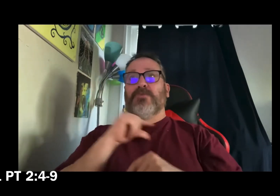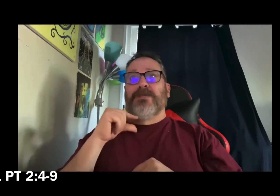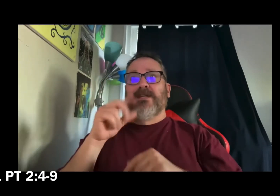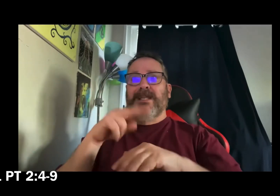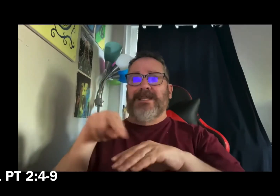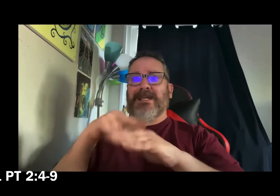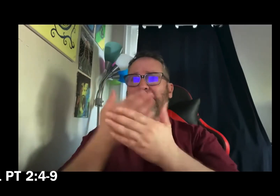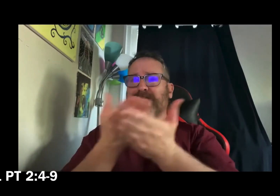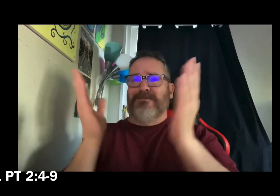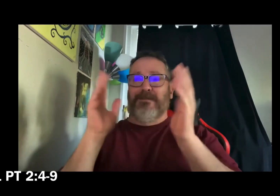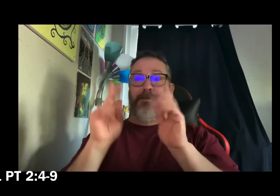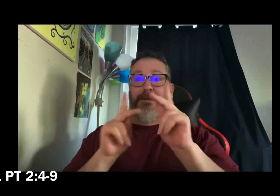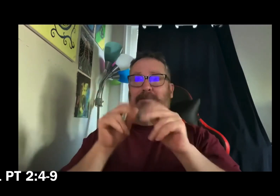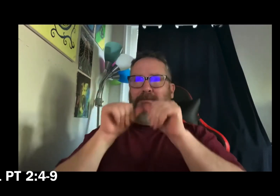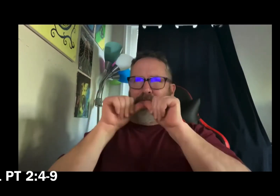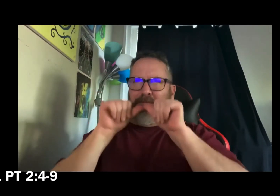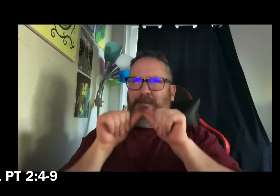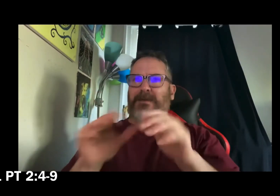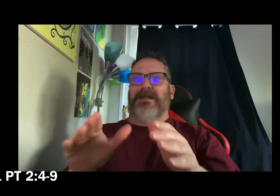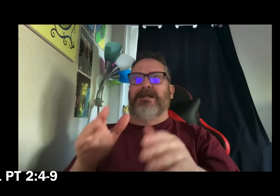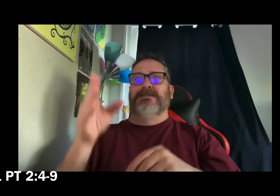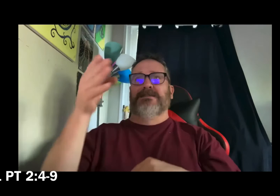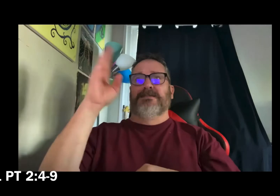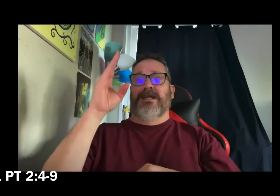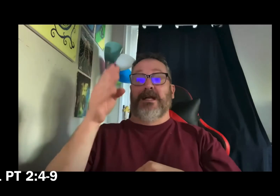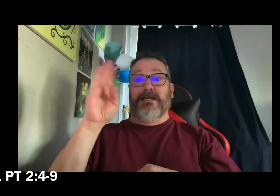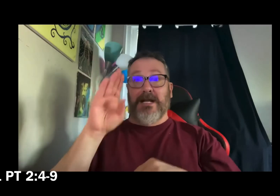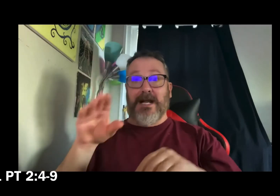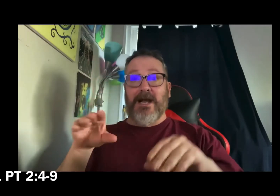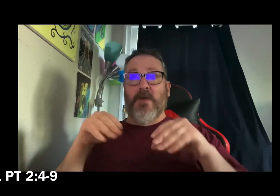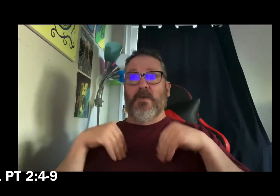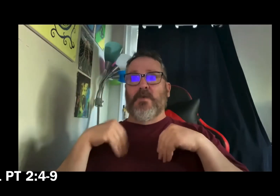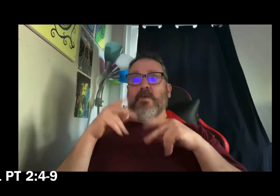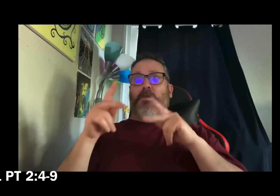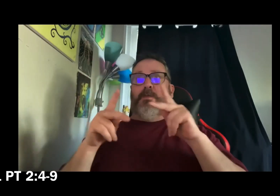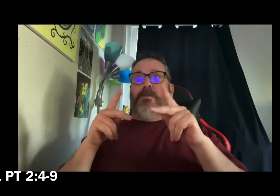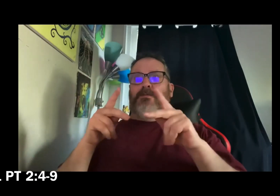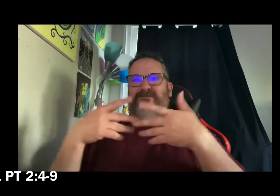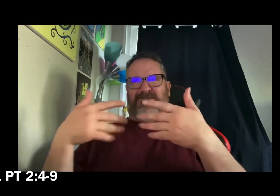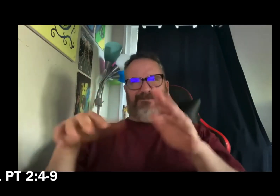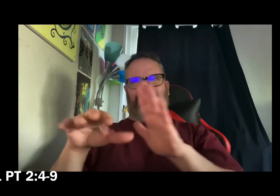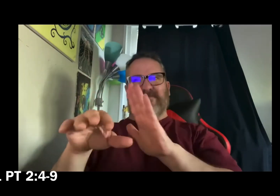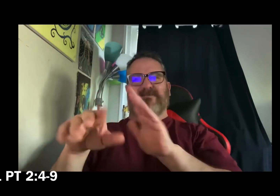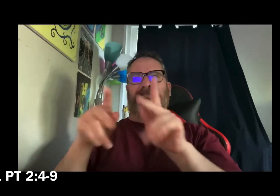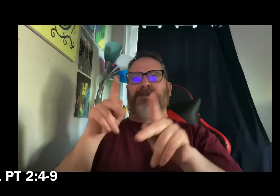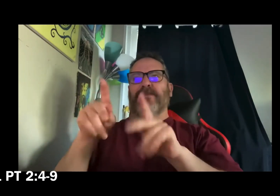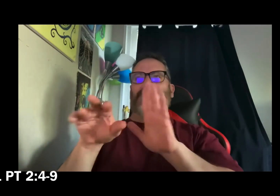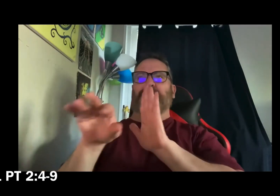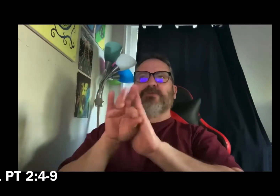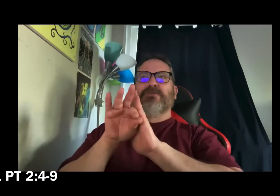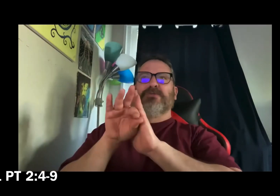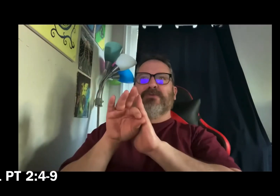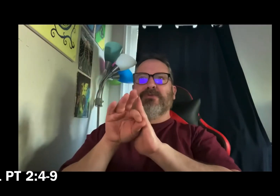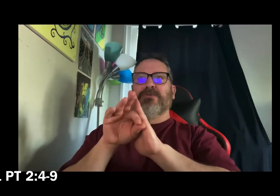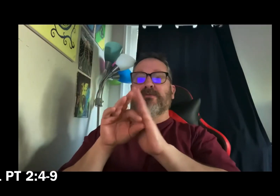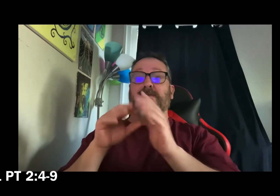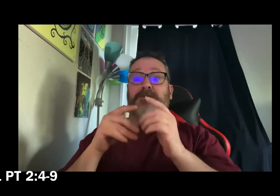a royal priesthood, a holy nation, a people of his own, so that you may